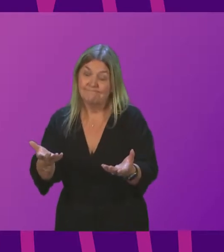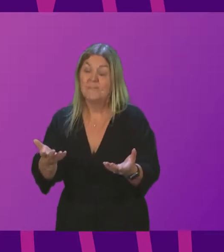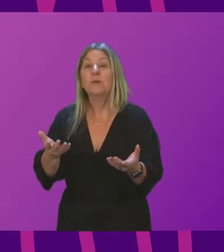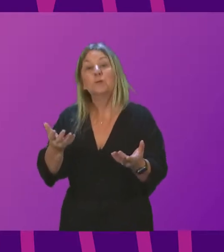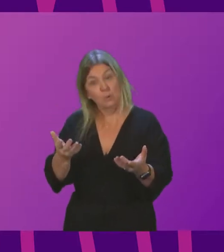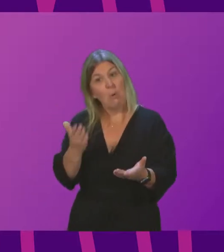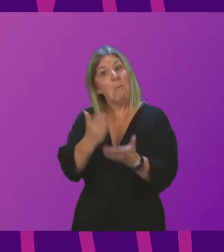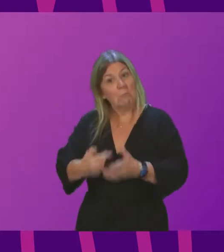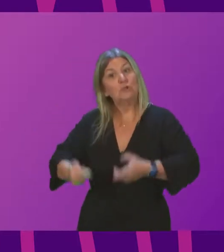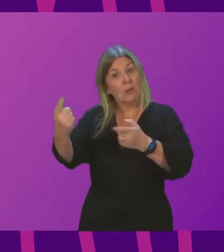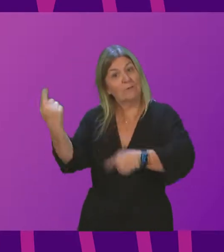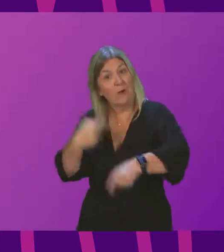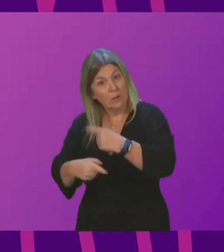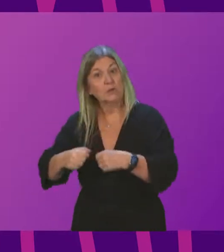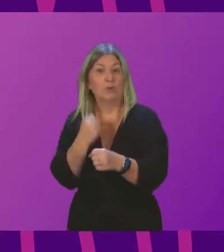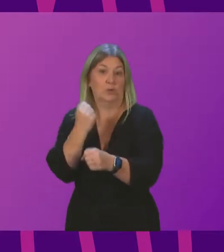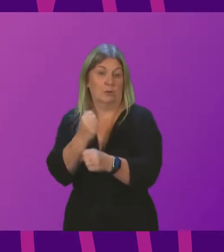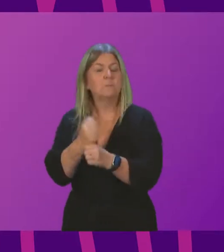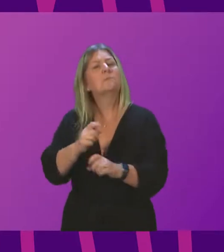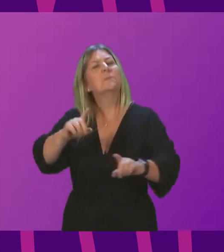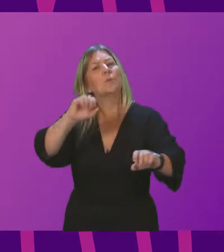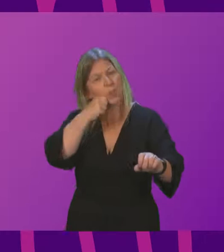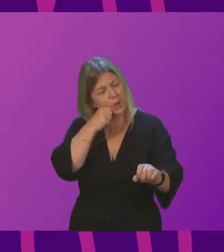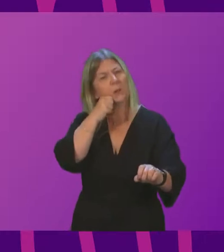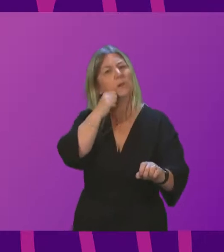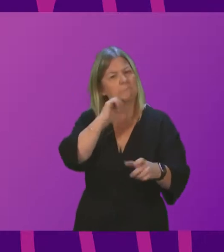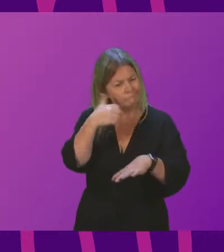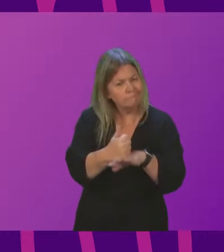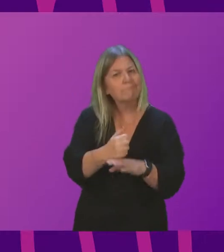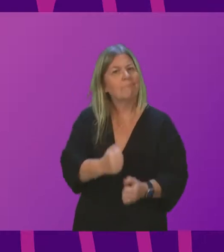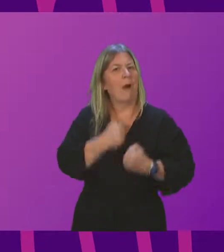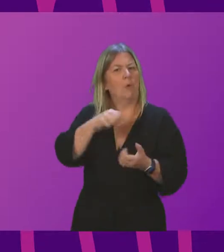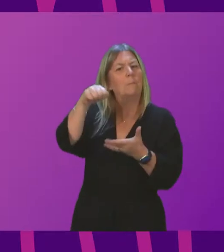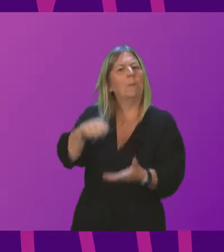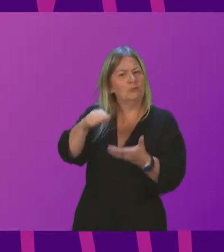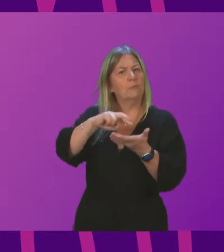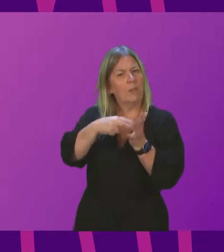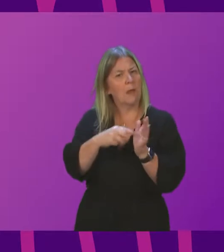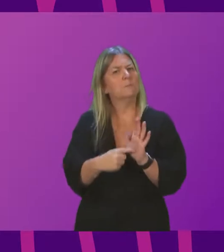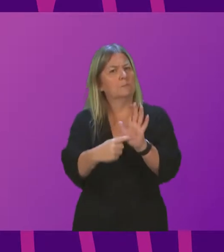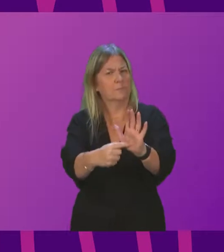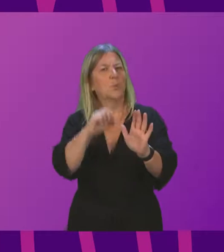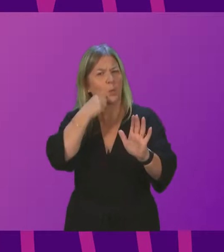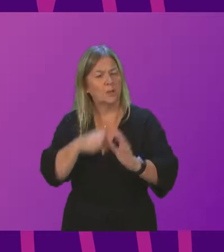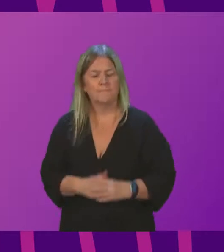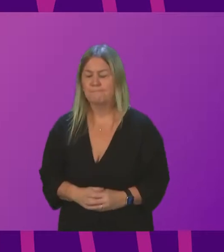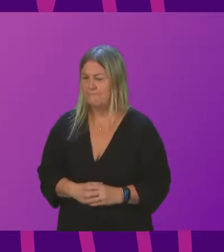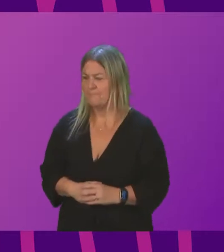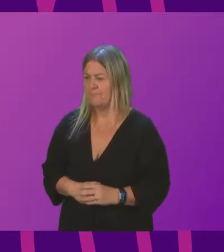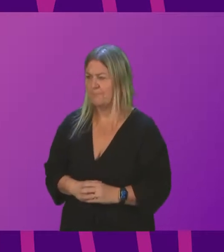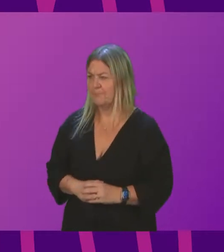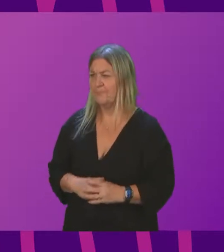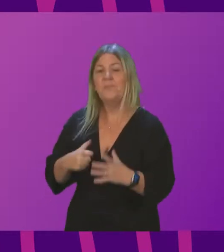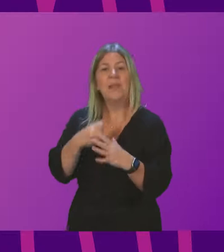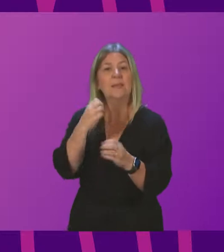considerable challenges for the Scottish Government but, of course, we will set out our own budget plans shortly. Kenneth Gibson. I thank the First Minister